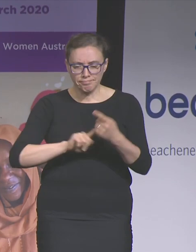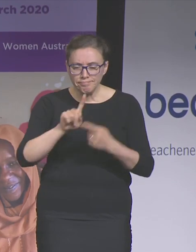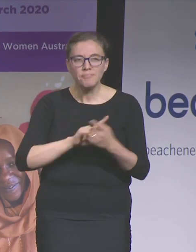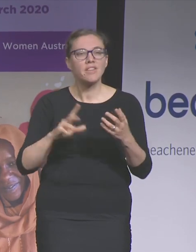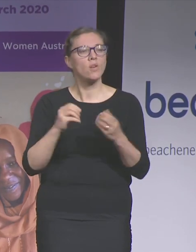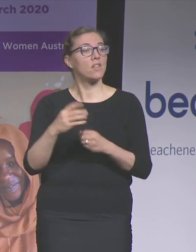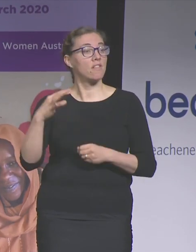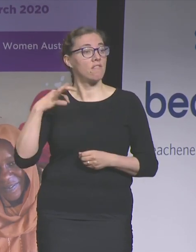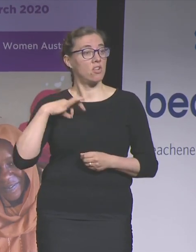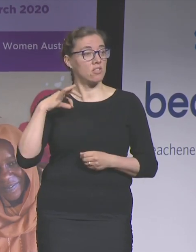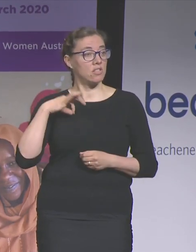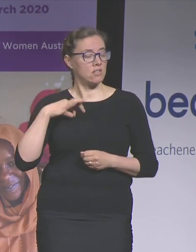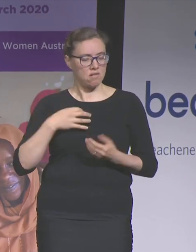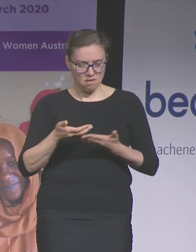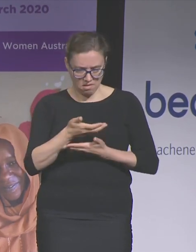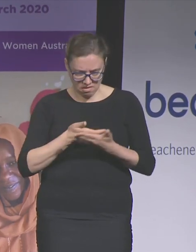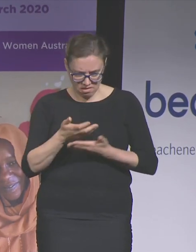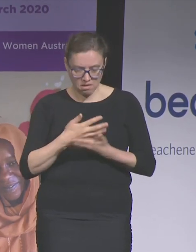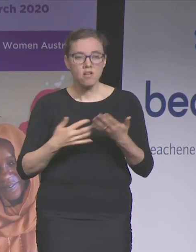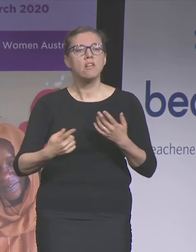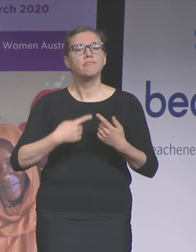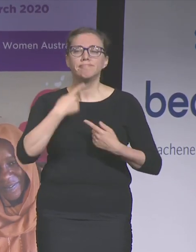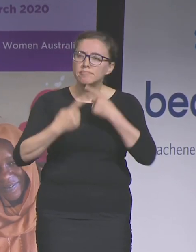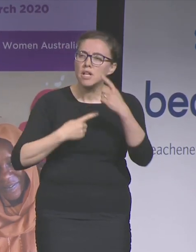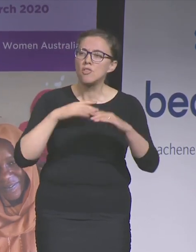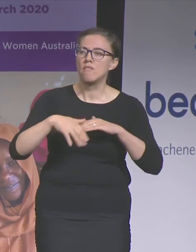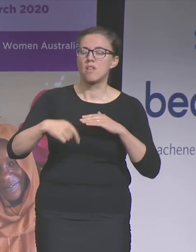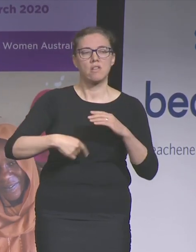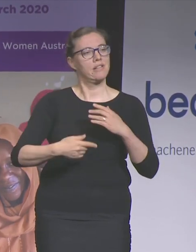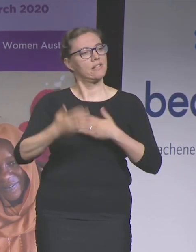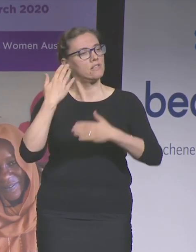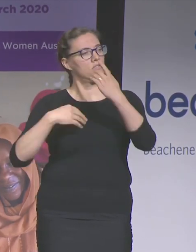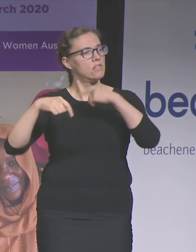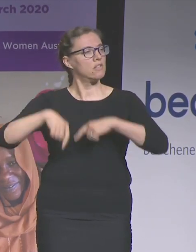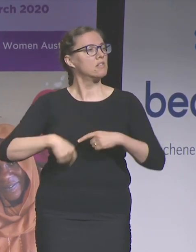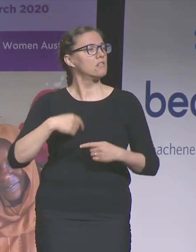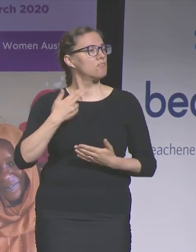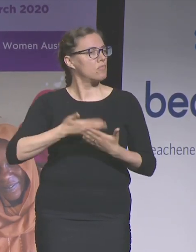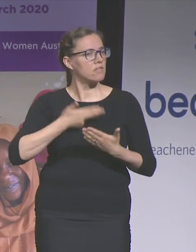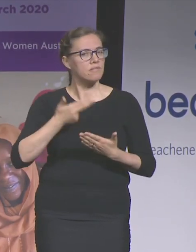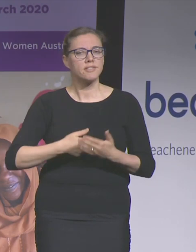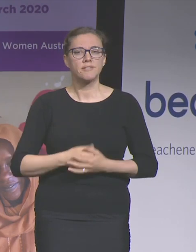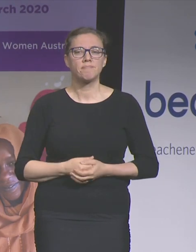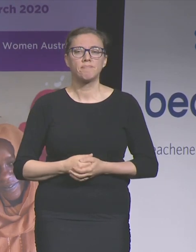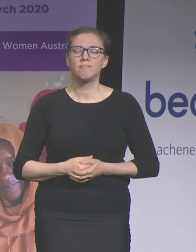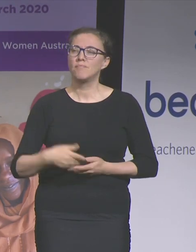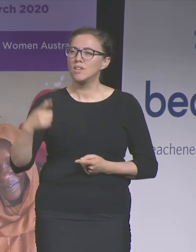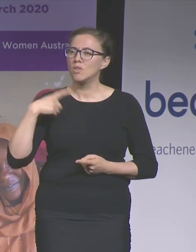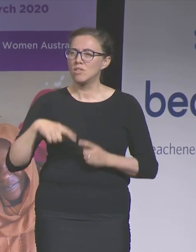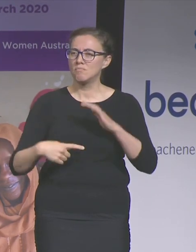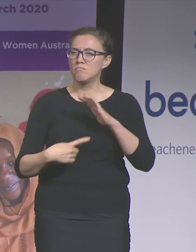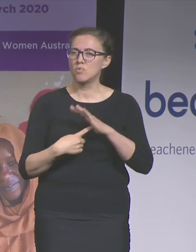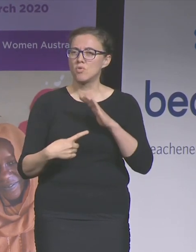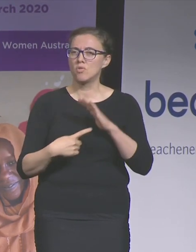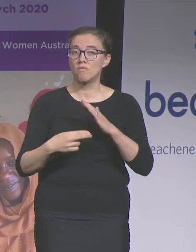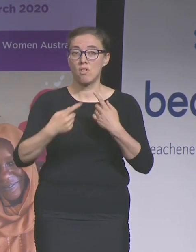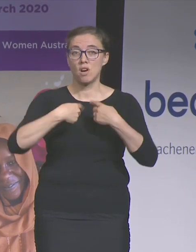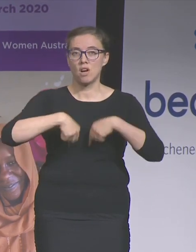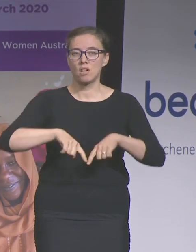spoke to them about the history of this breakfast and this event and why it's really important to us.